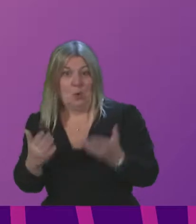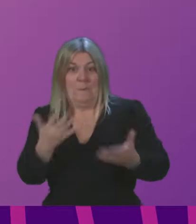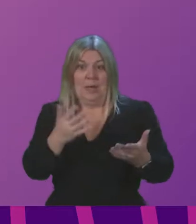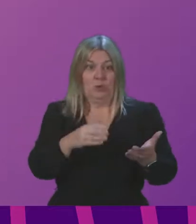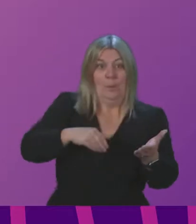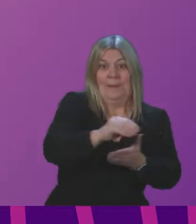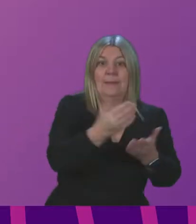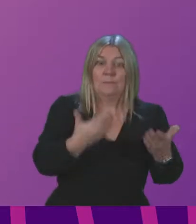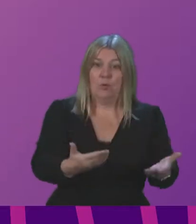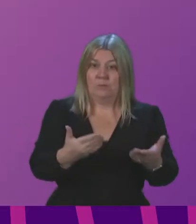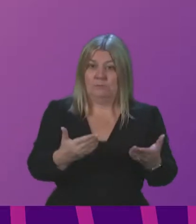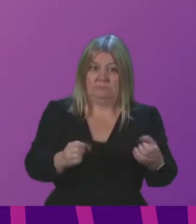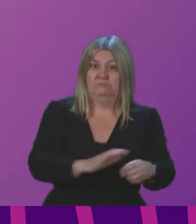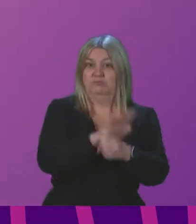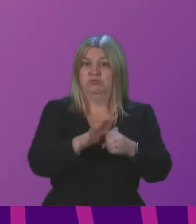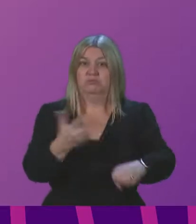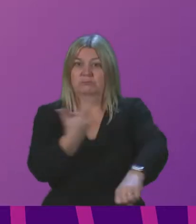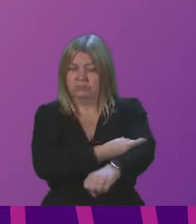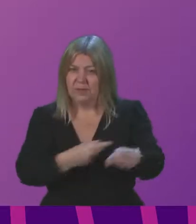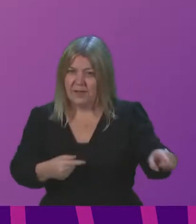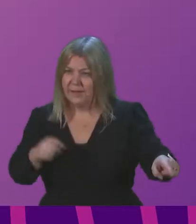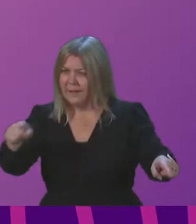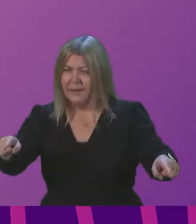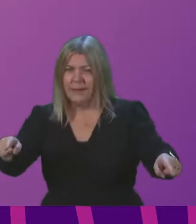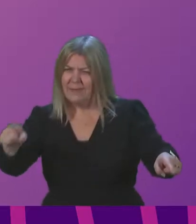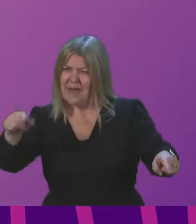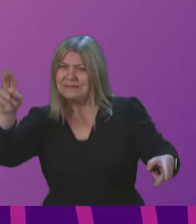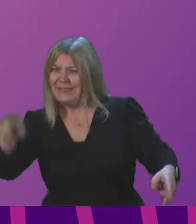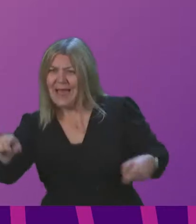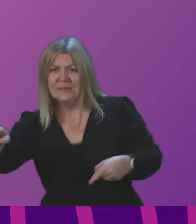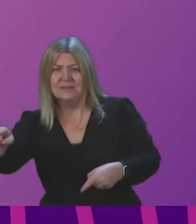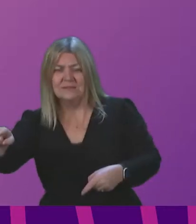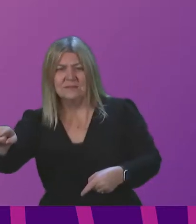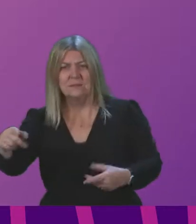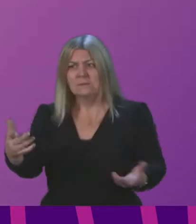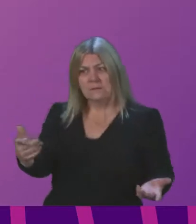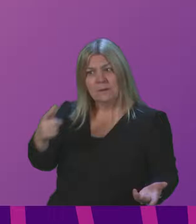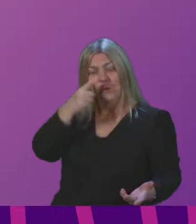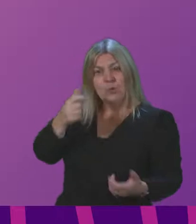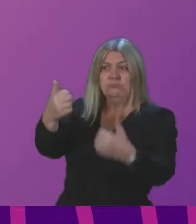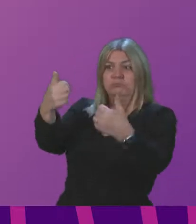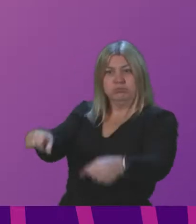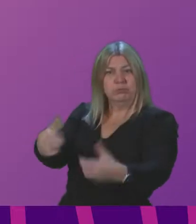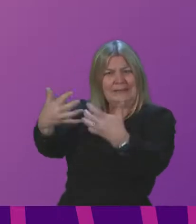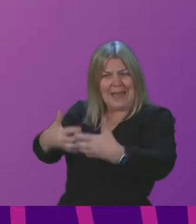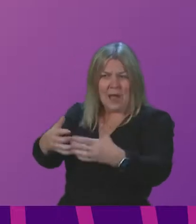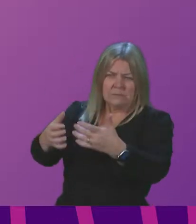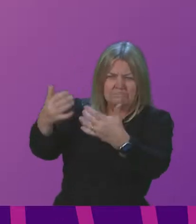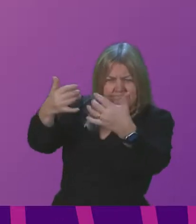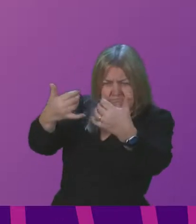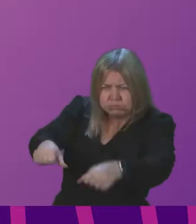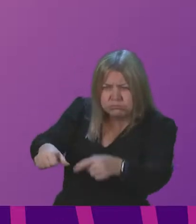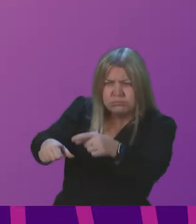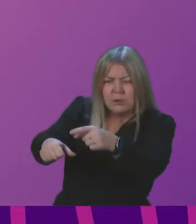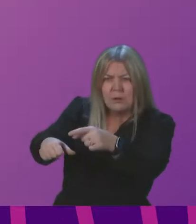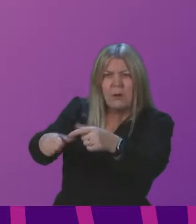-changer. We need it. If we can crack this nut, we'll not only improve services and cut costs, but we'll also help our smart,